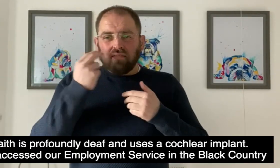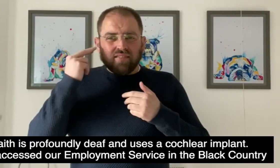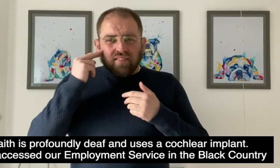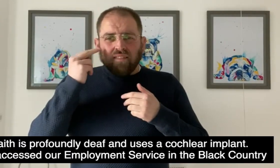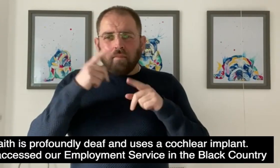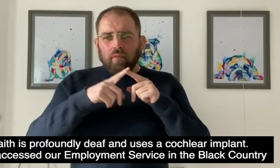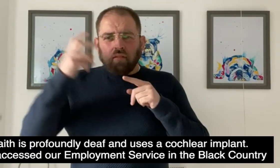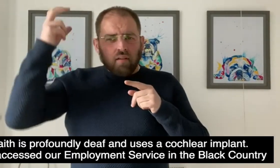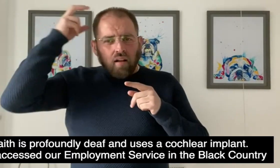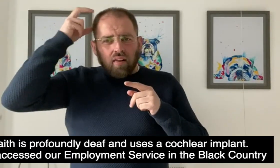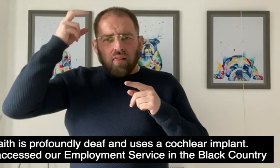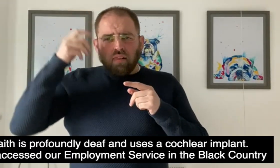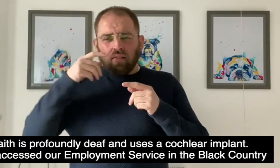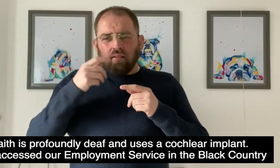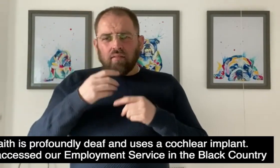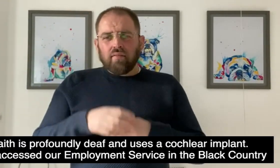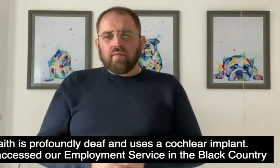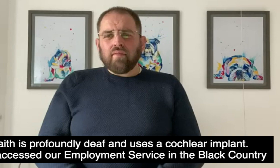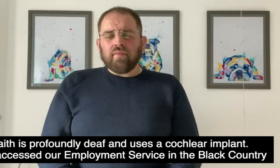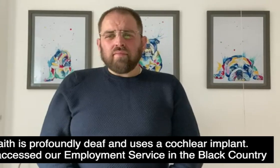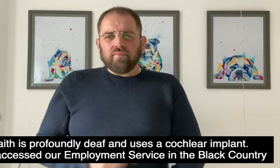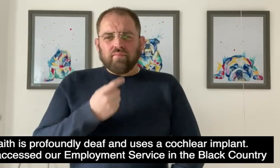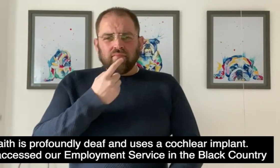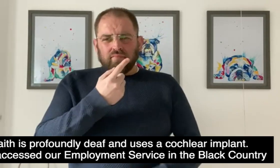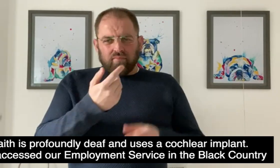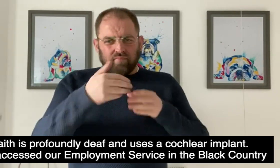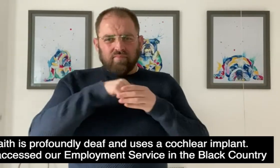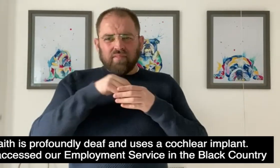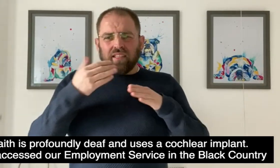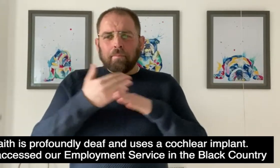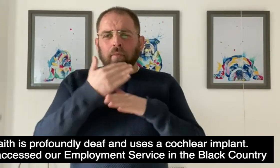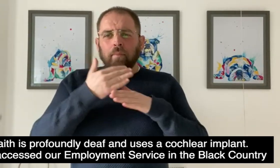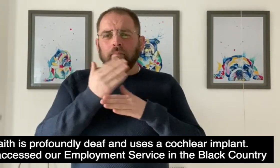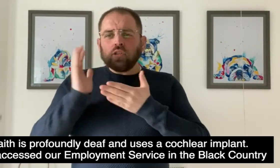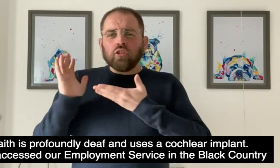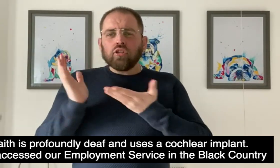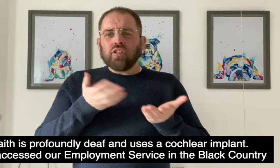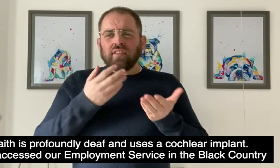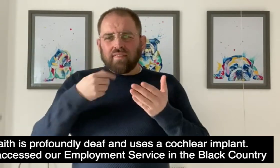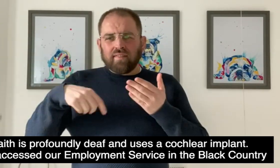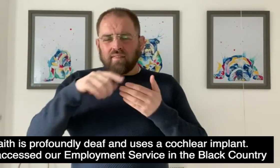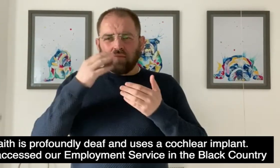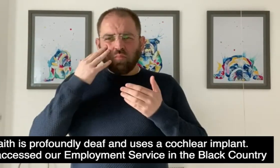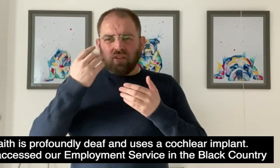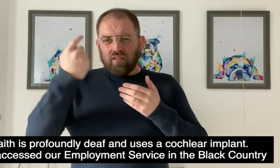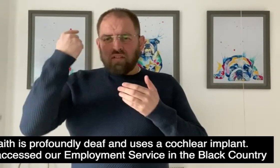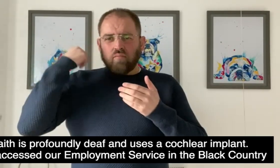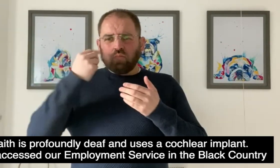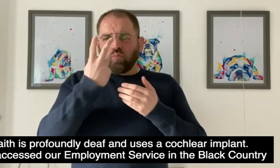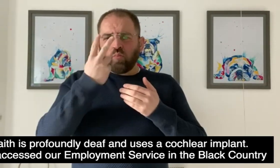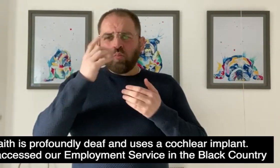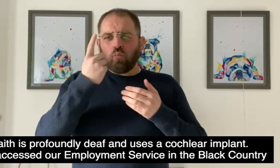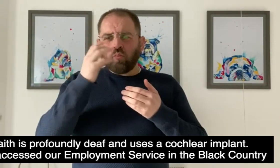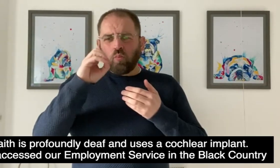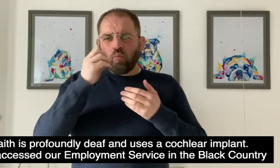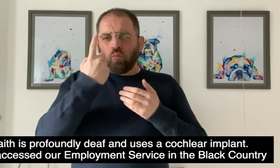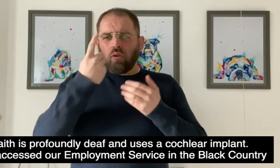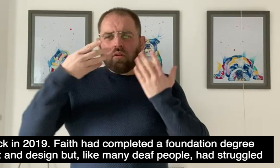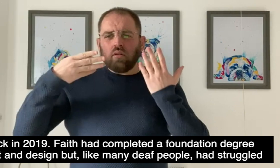Faith is profoundly deaf and uses the cochlear implant. She accessed our employment service in the